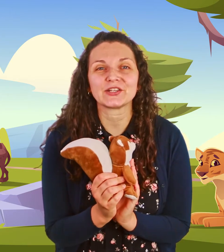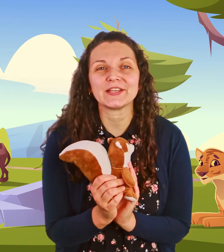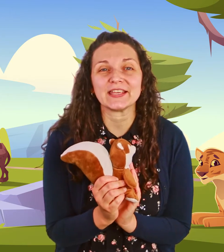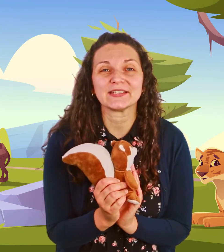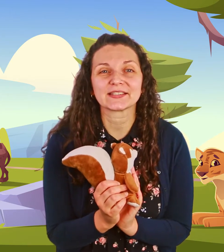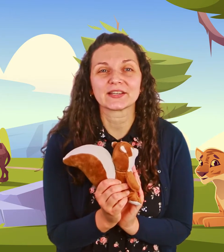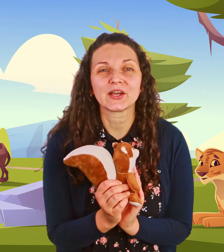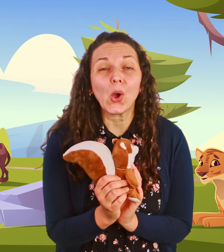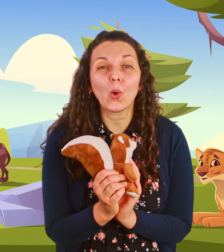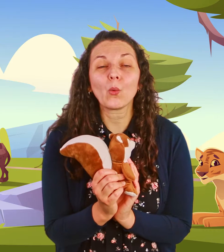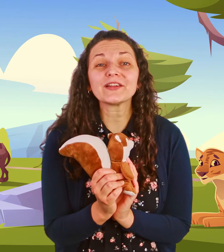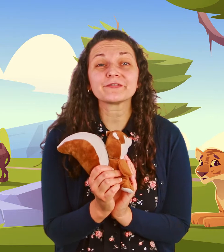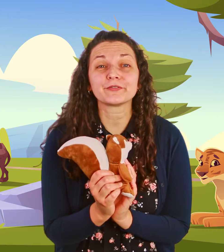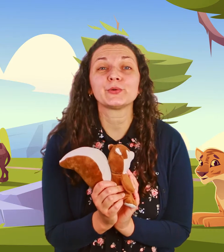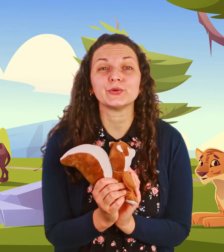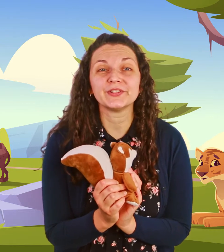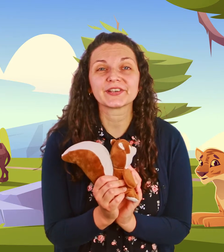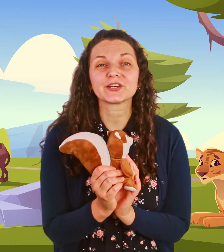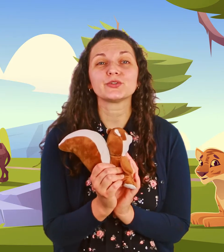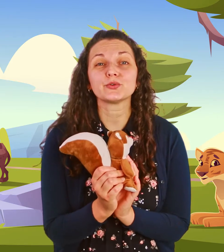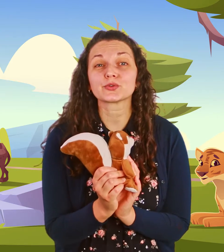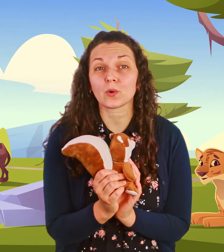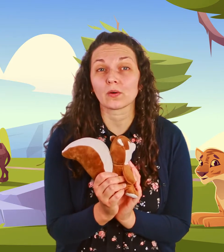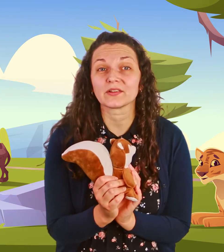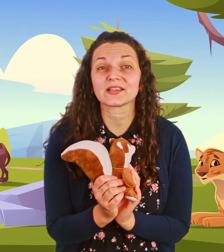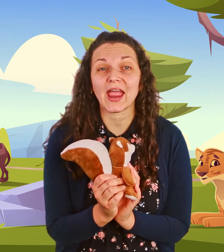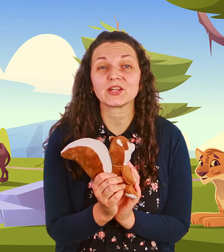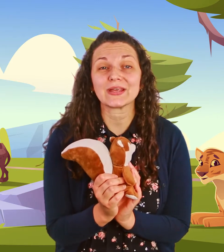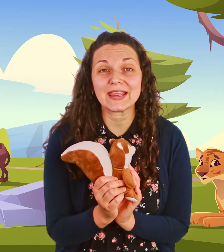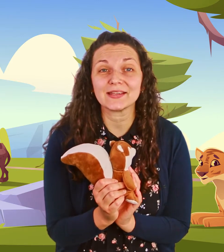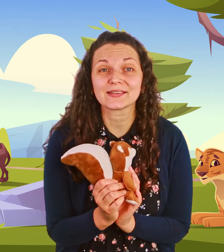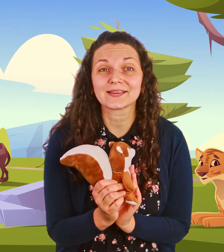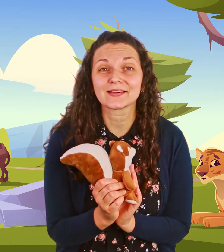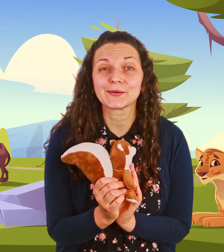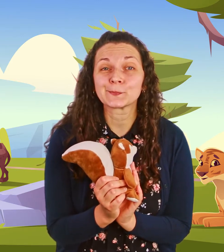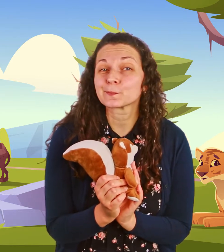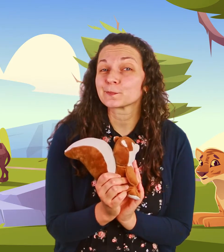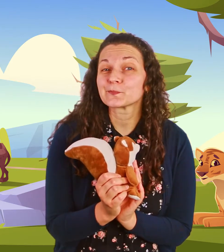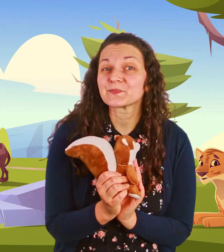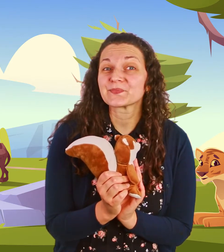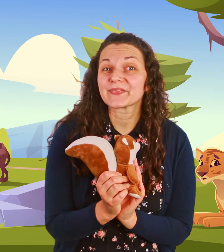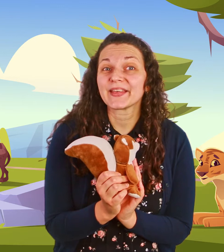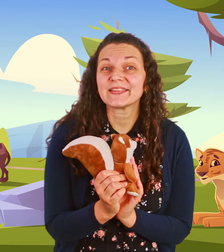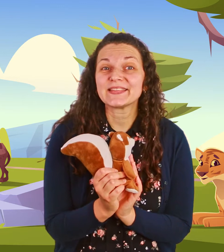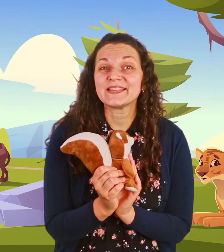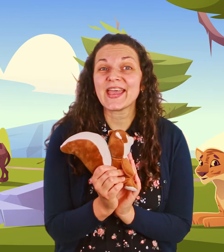to eat what food do squirrels like to eat they